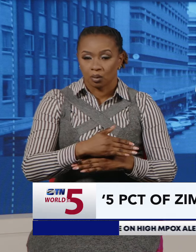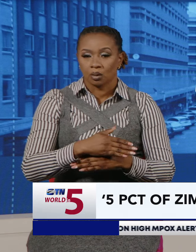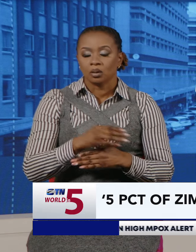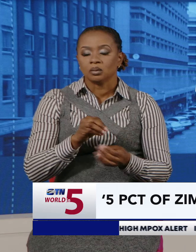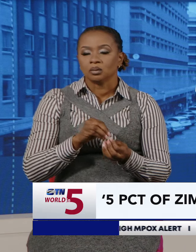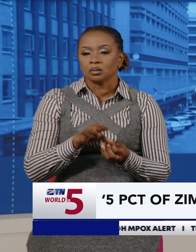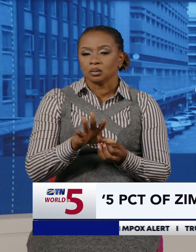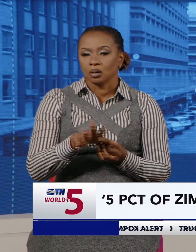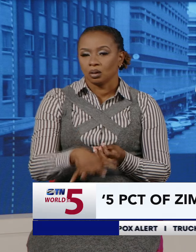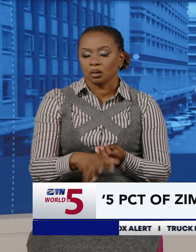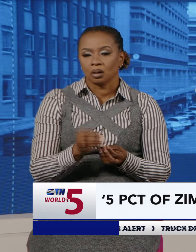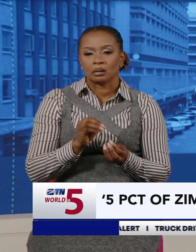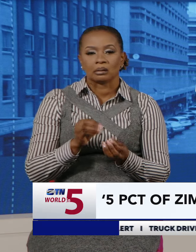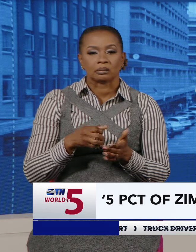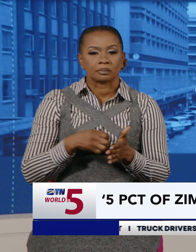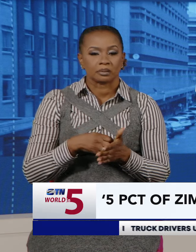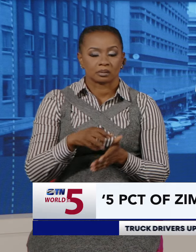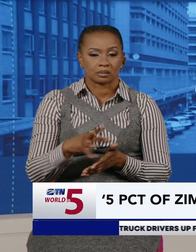was the issue of affordability.